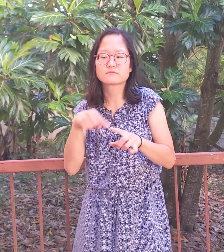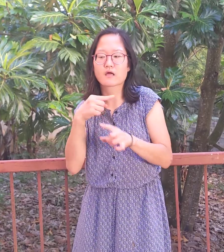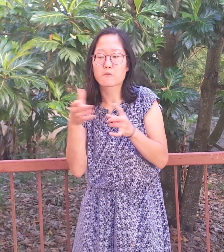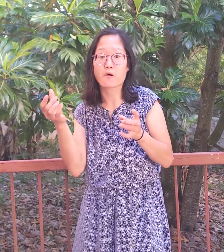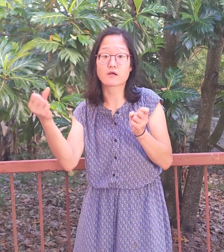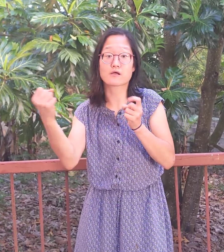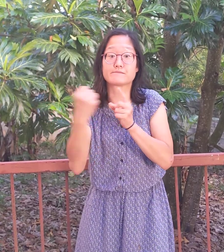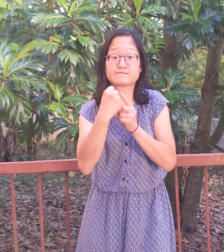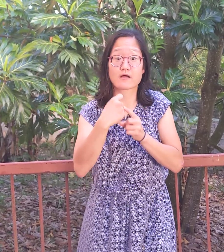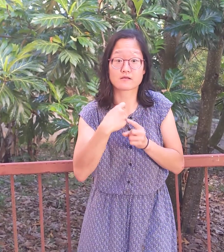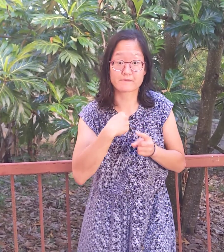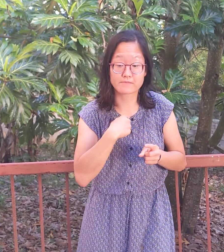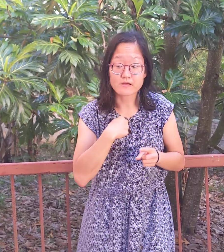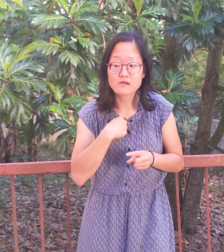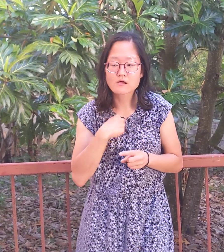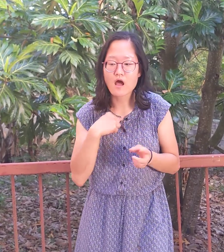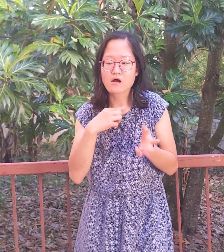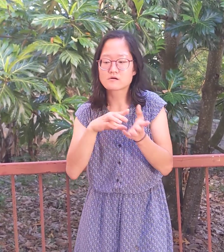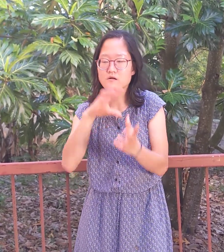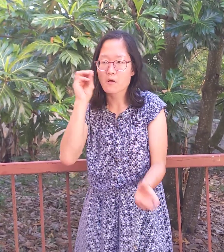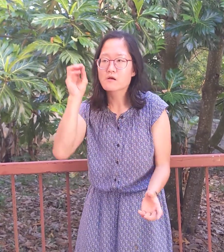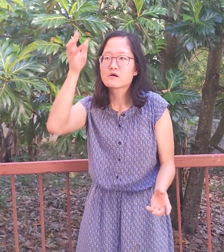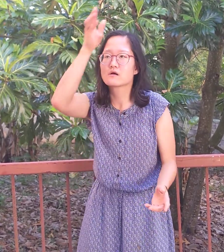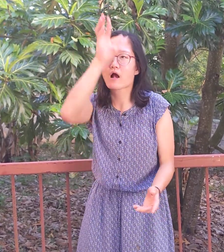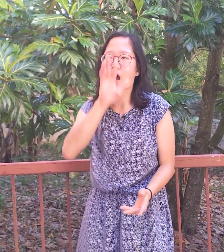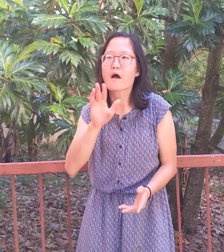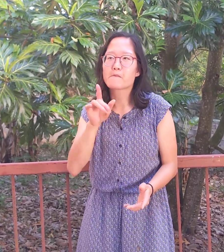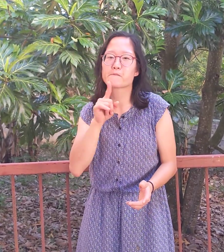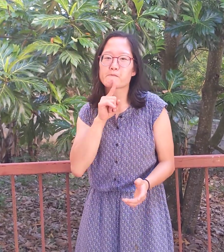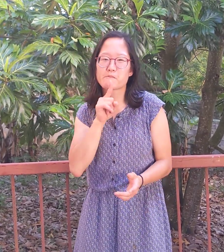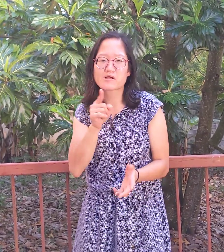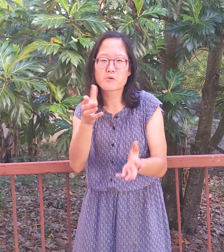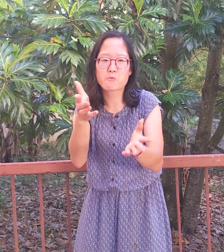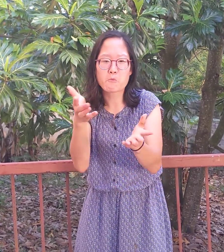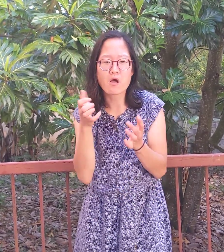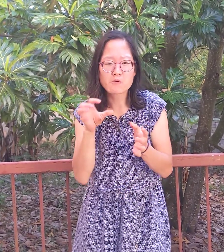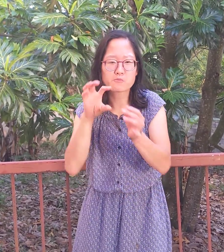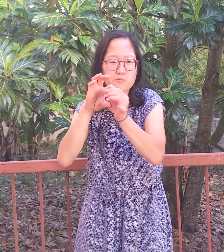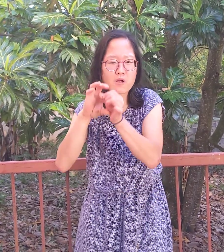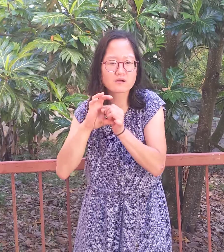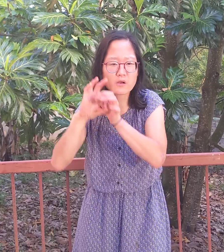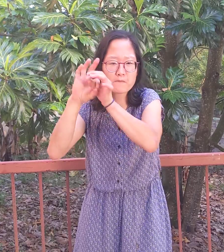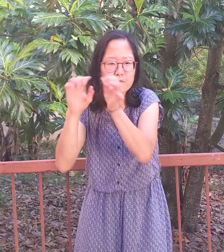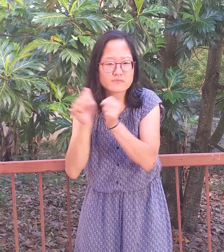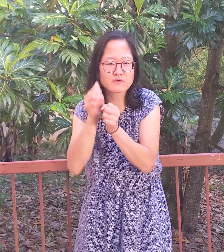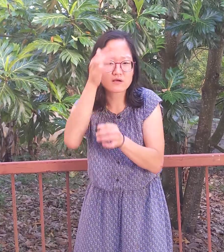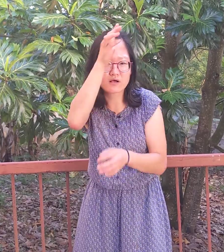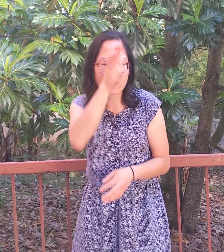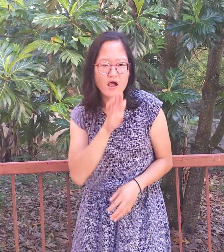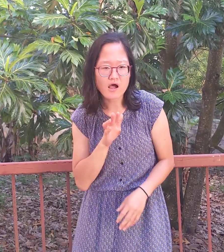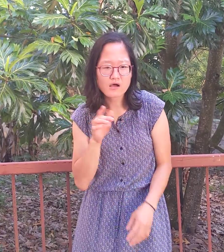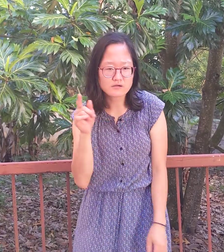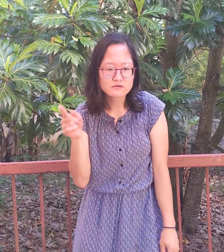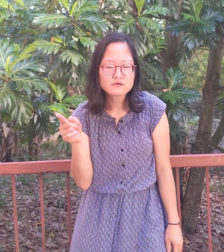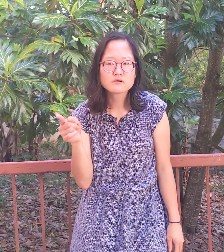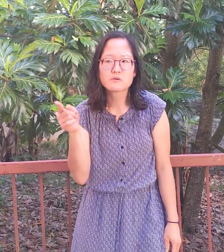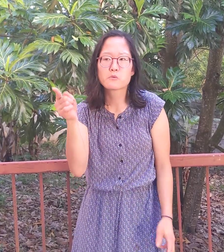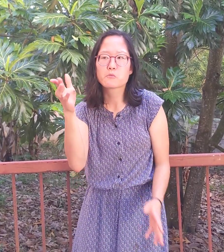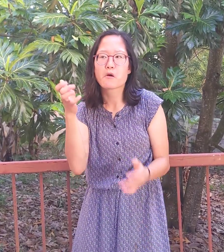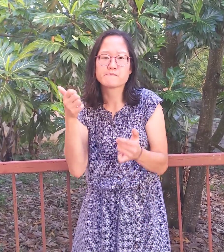am, but it really impacted me that God truly wants a relationship with me,